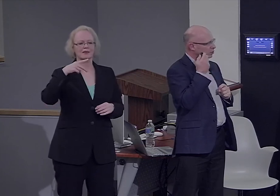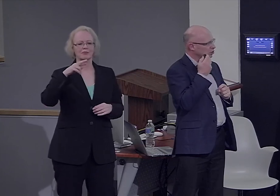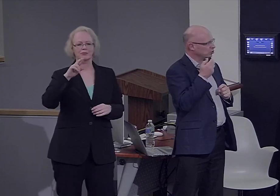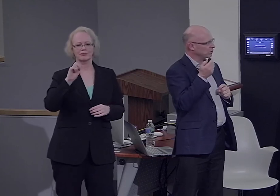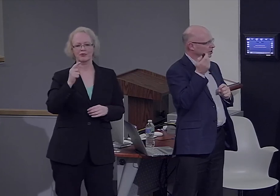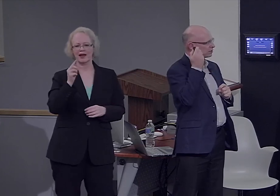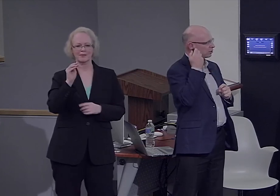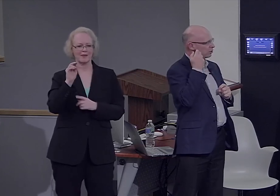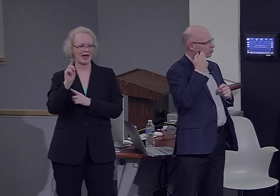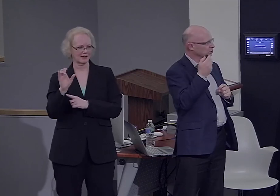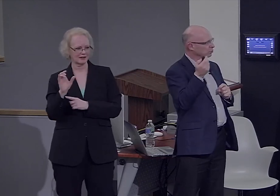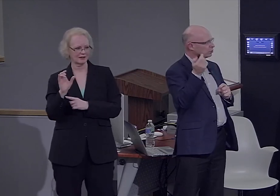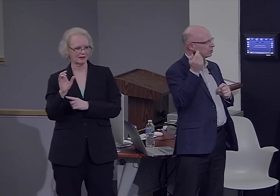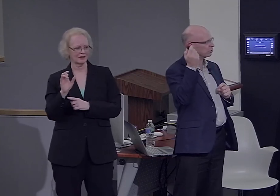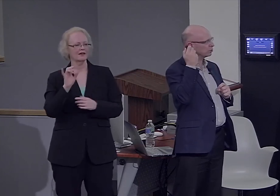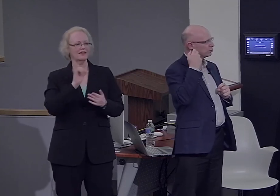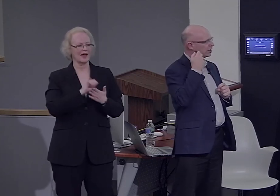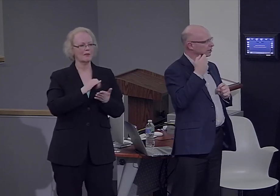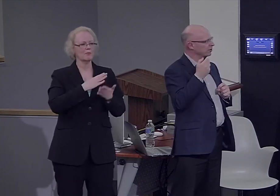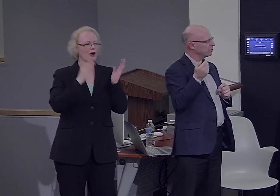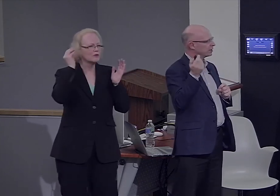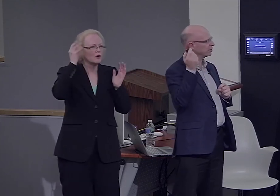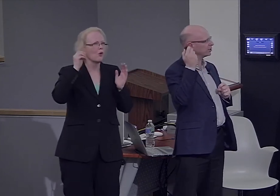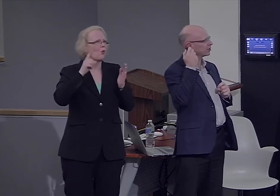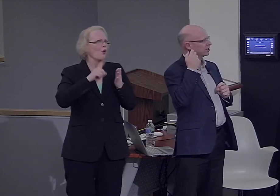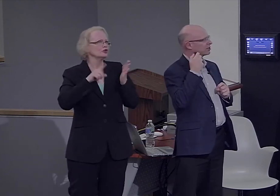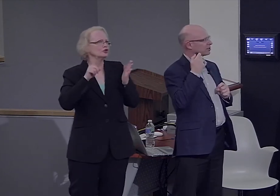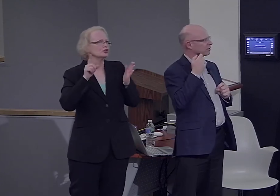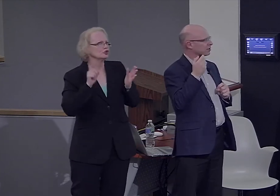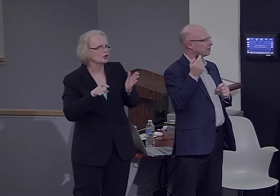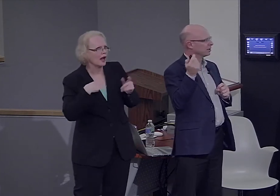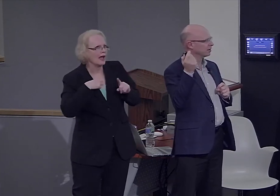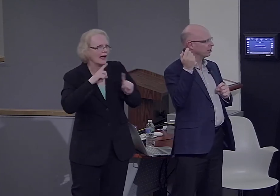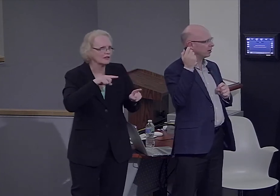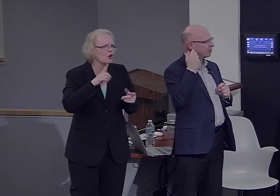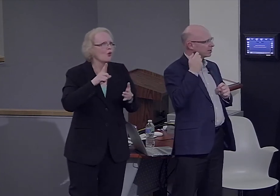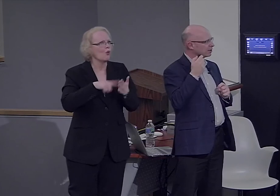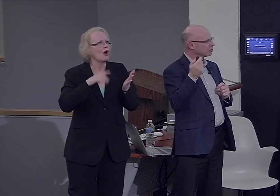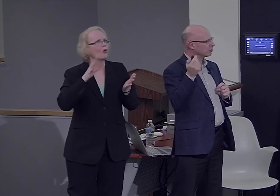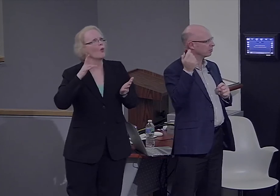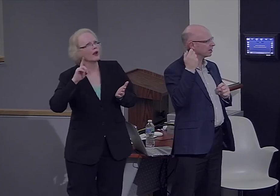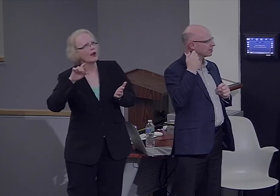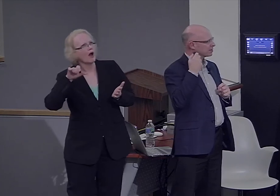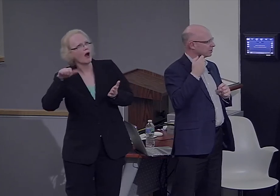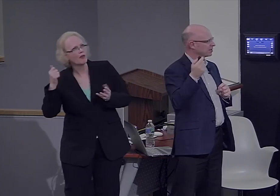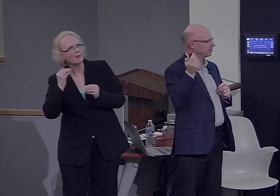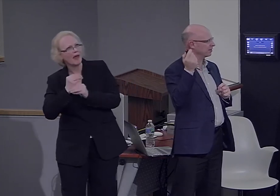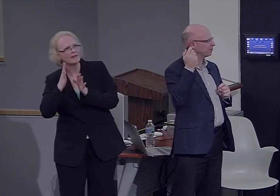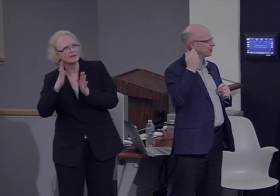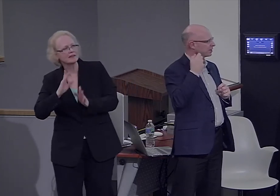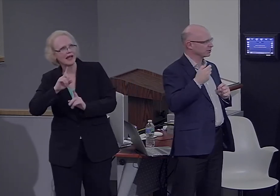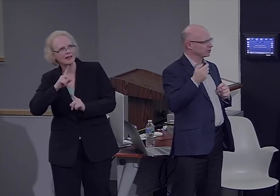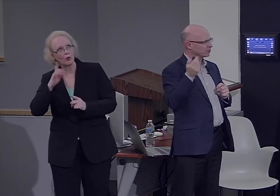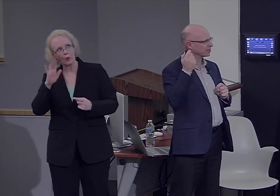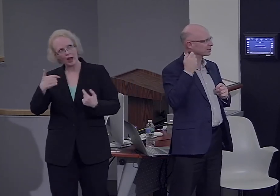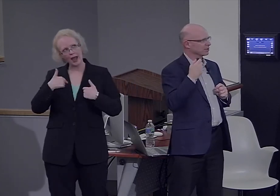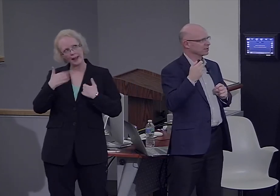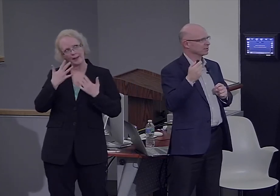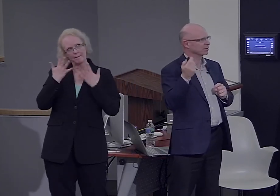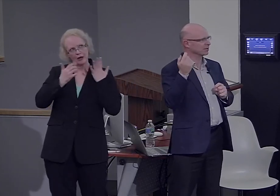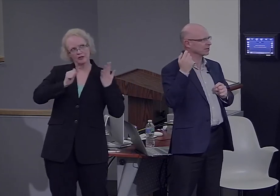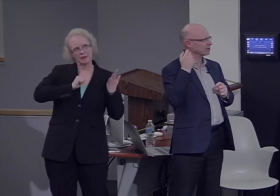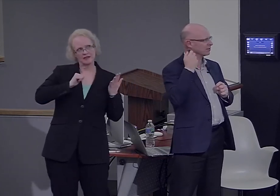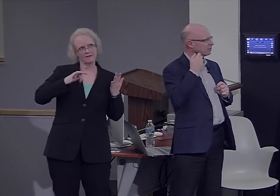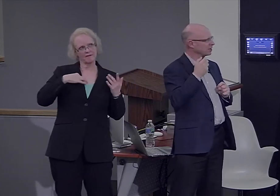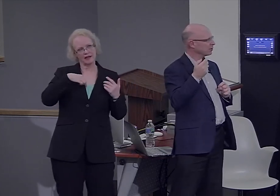what should I answer? Or what would another mathematician answer? Or am I going to embarrass myself by giving the wrong answer?